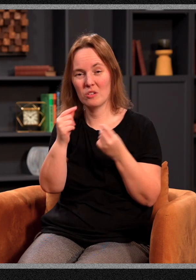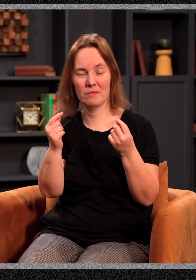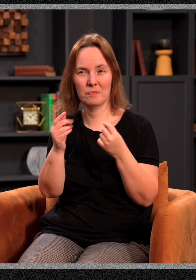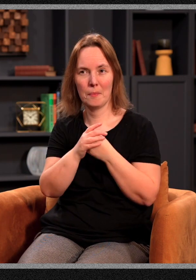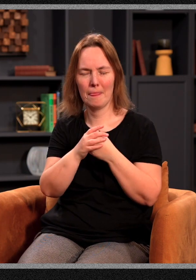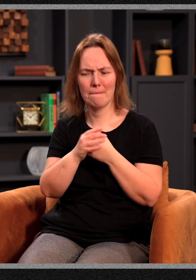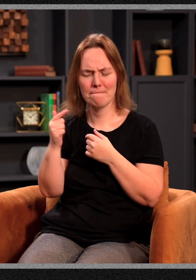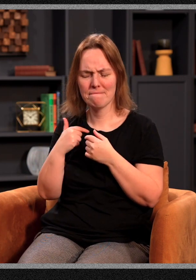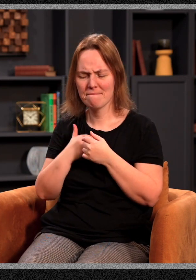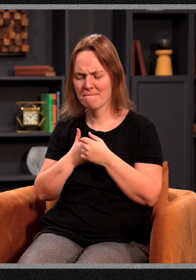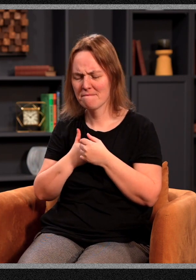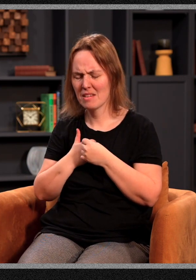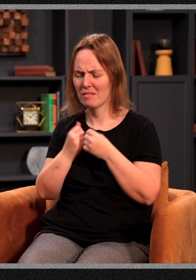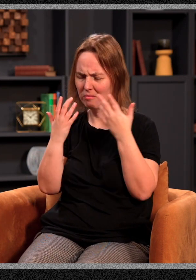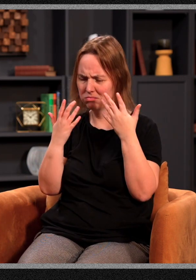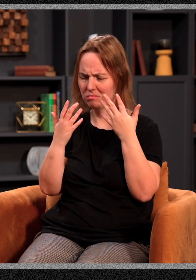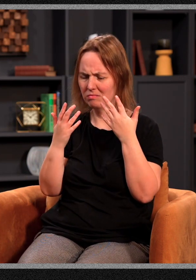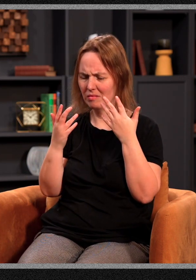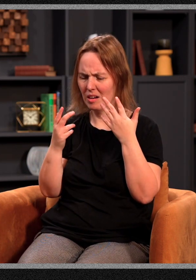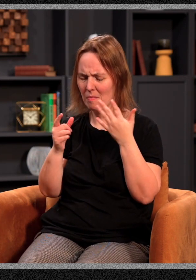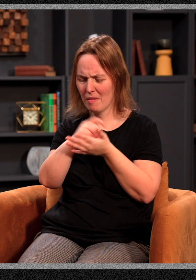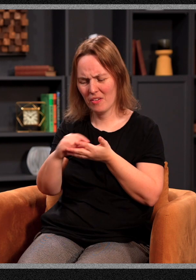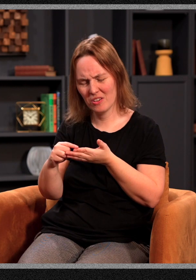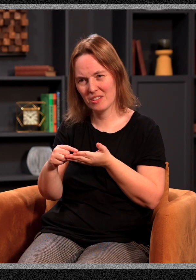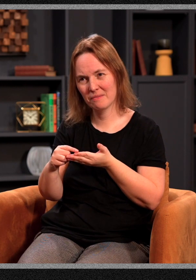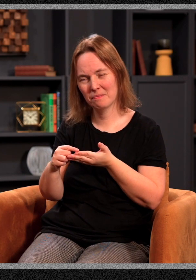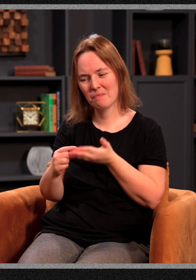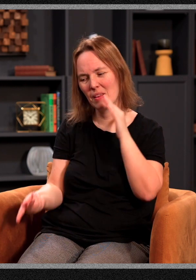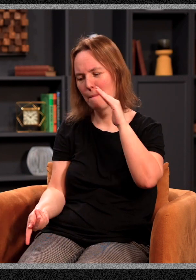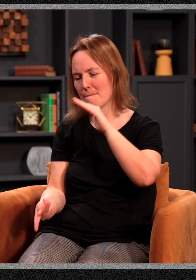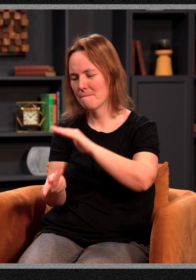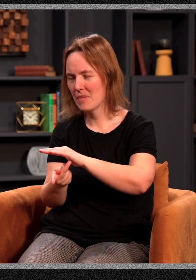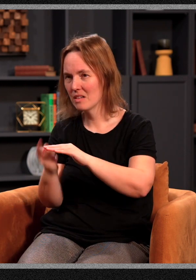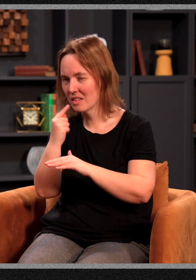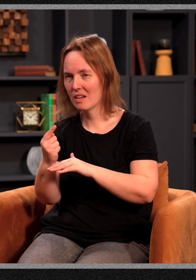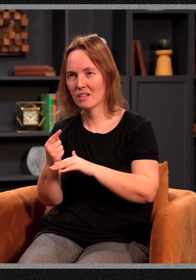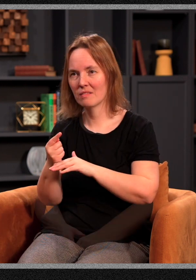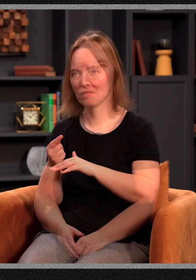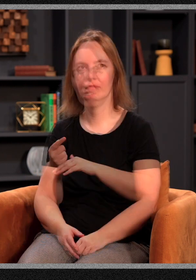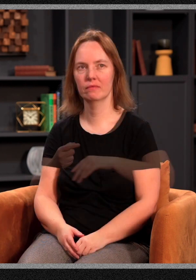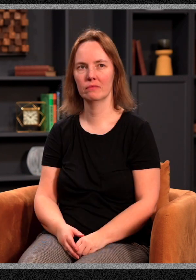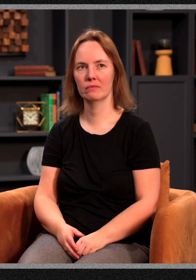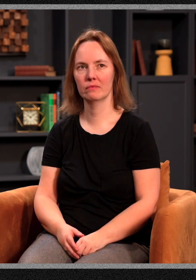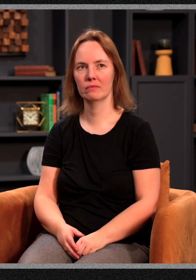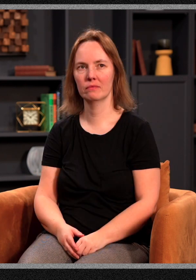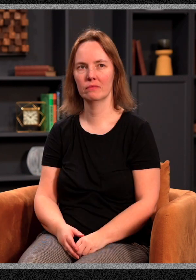I was struck by a scripture I read this past week in my quiet time in Colossians. Paul said, for this I toil, struggling with